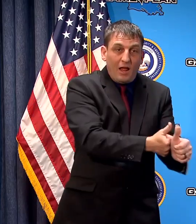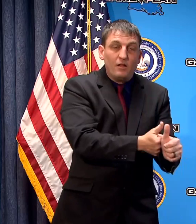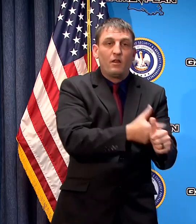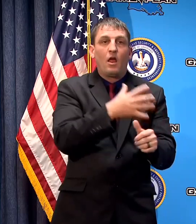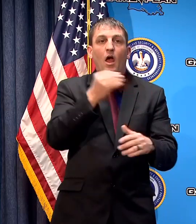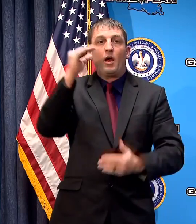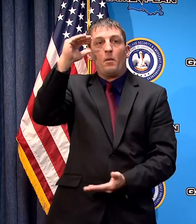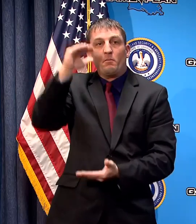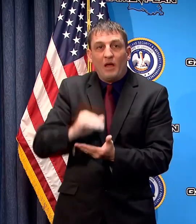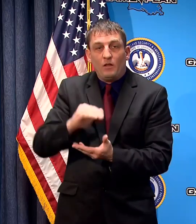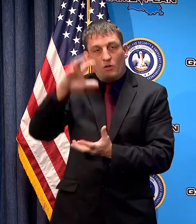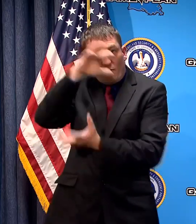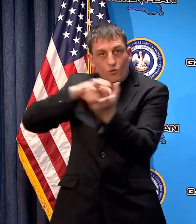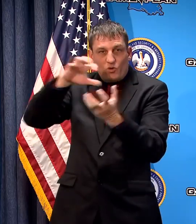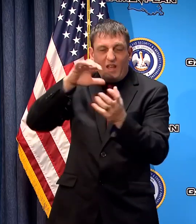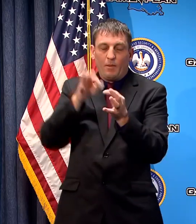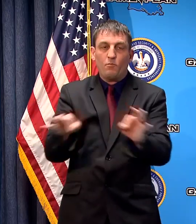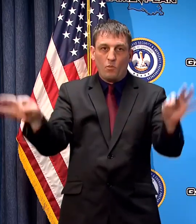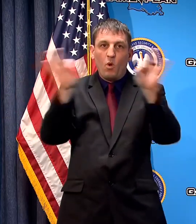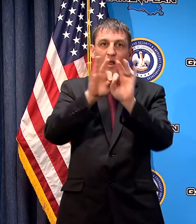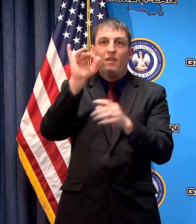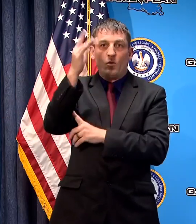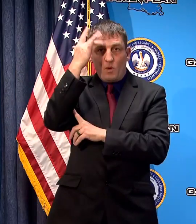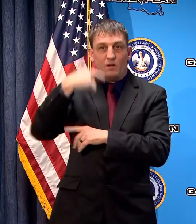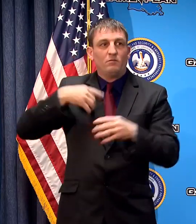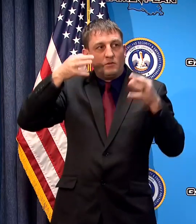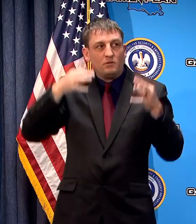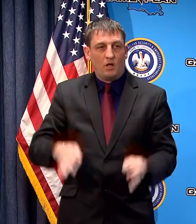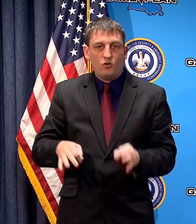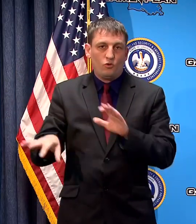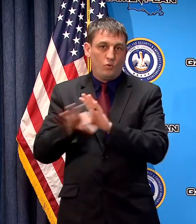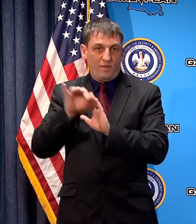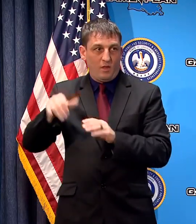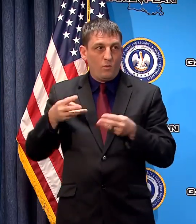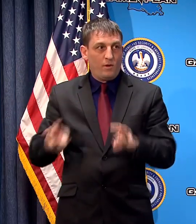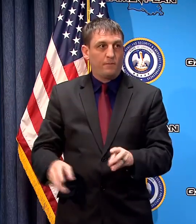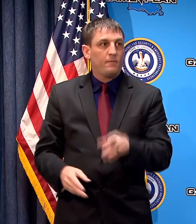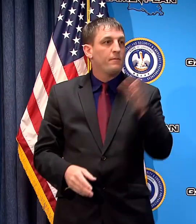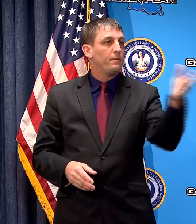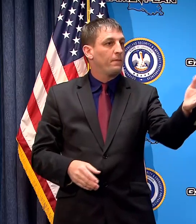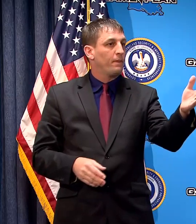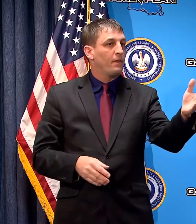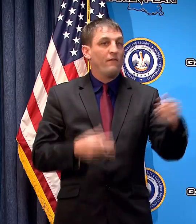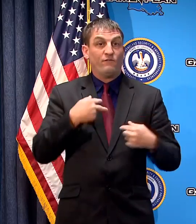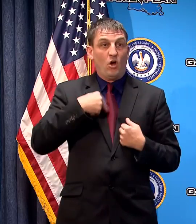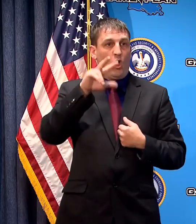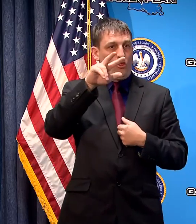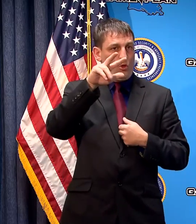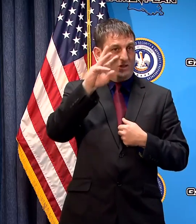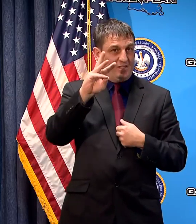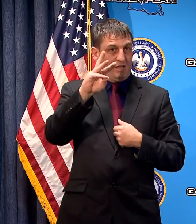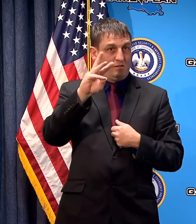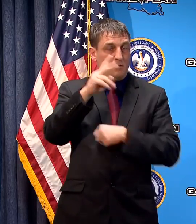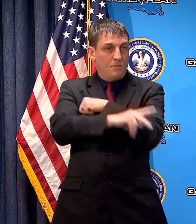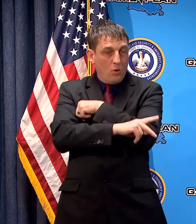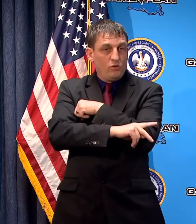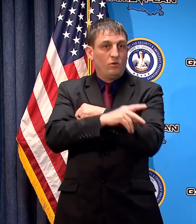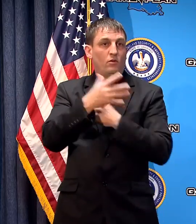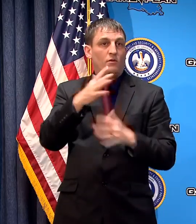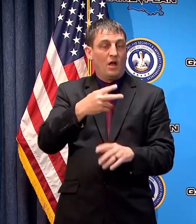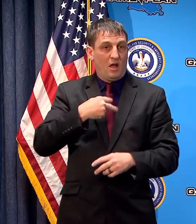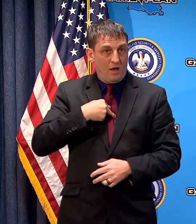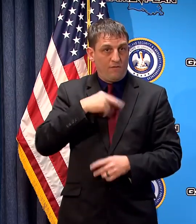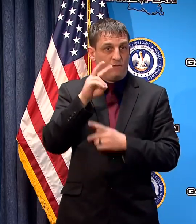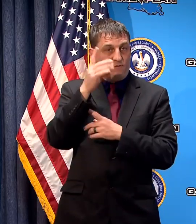important and so this is the route that I elected to take yes sir you have 36 parishes that have reported the virus, you have 28